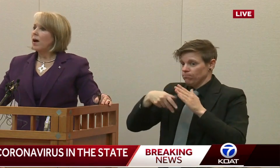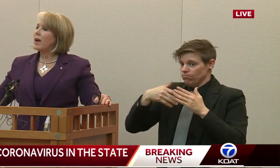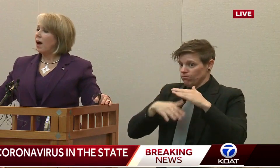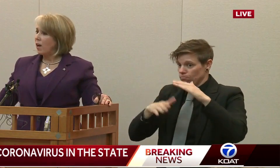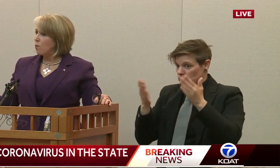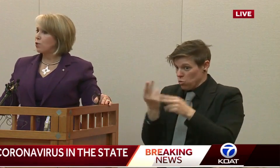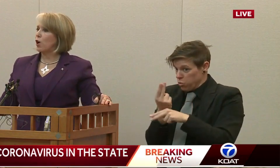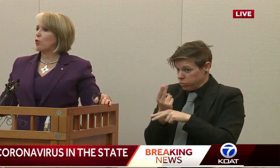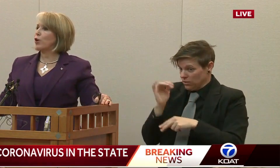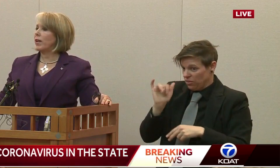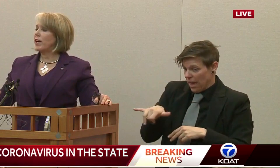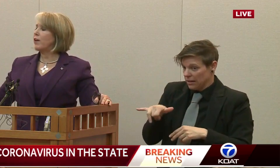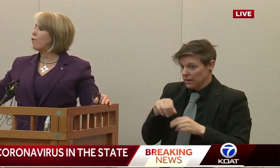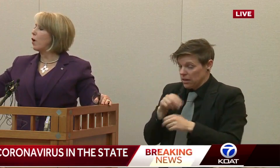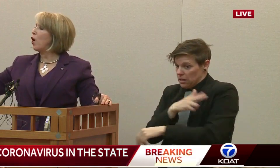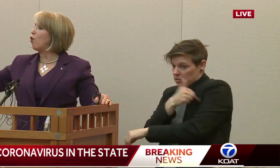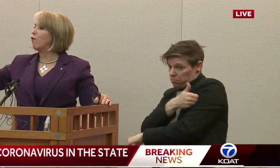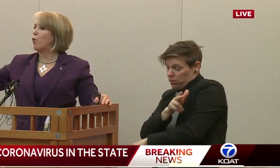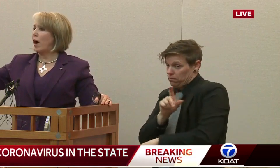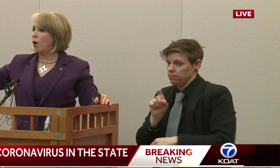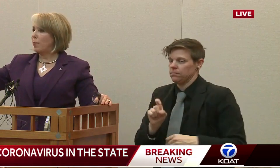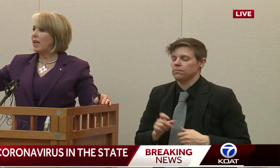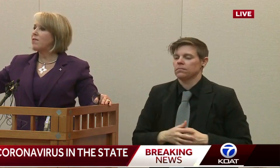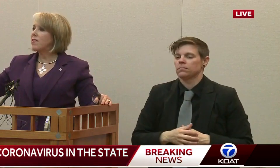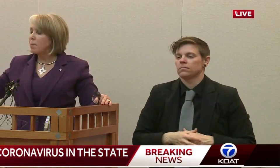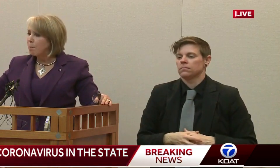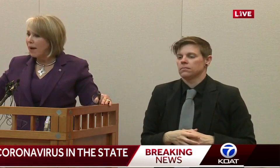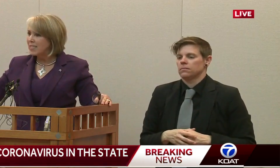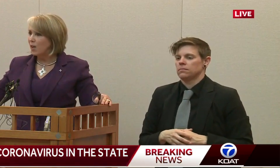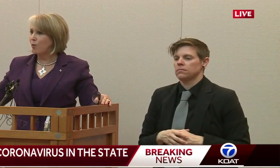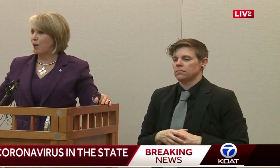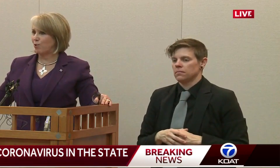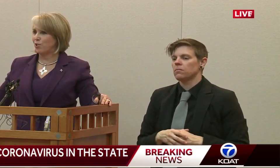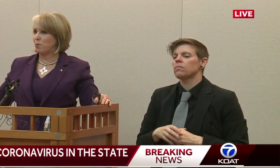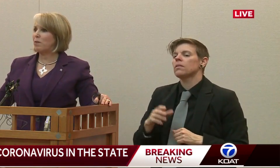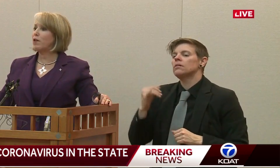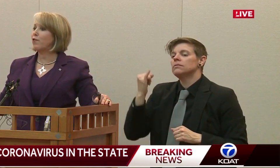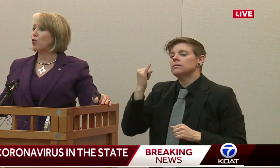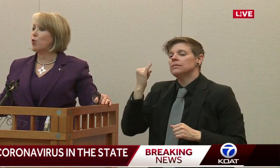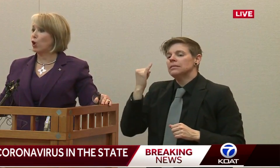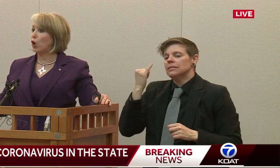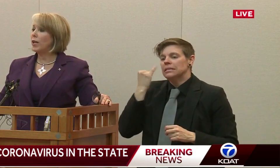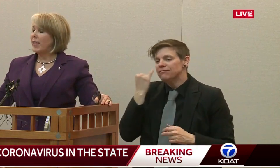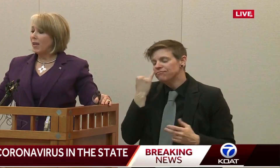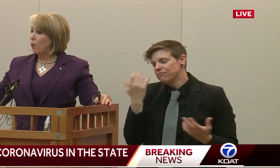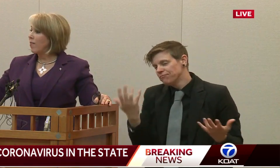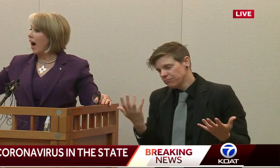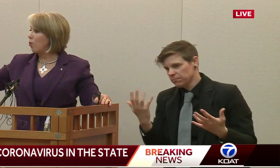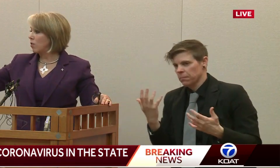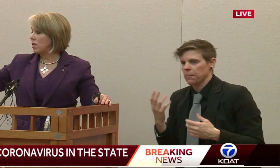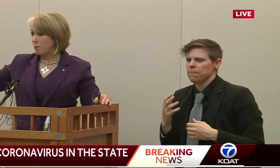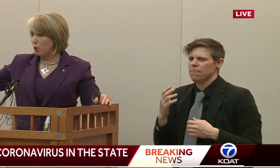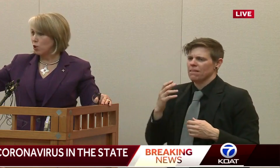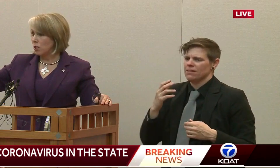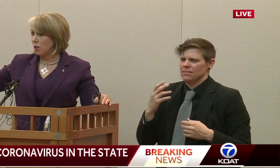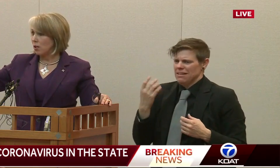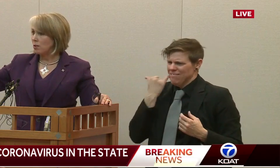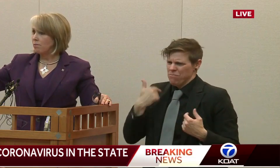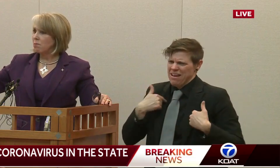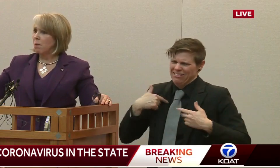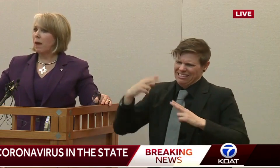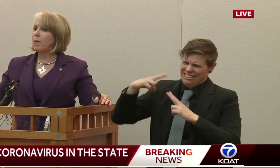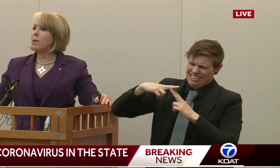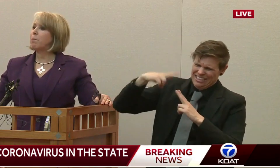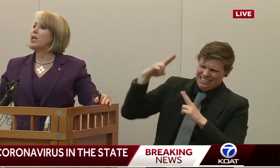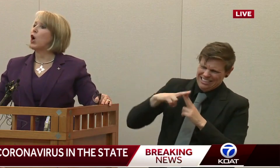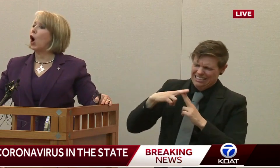their behavior. I hope so. Look, if we overwhelm even the best healthcare system, even if you were without this emergency,